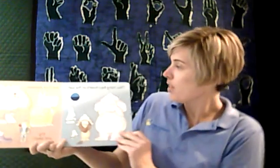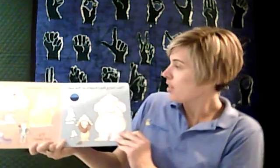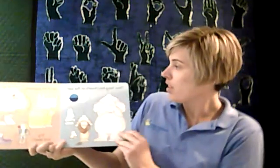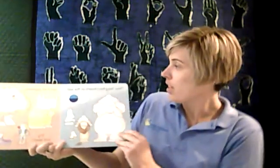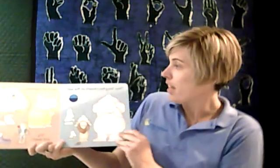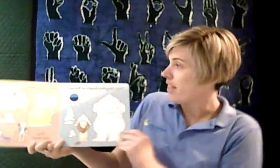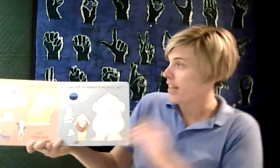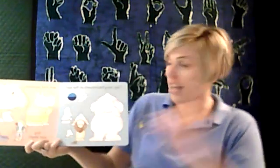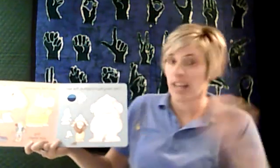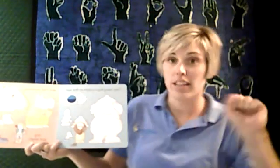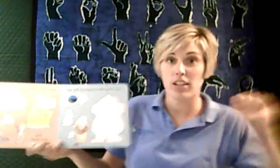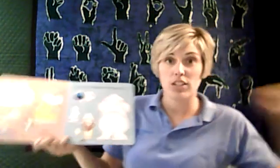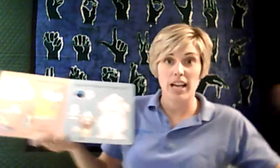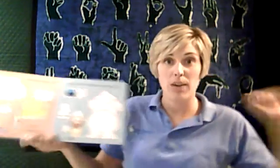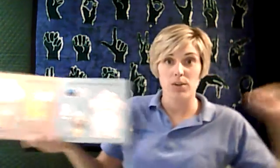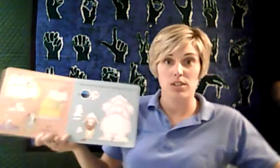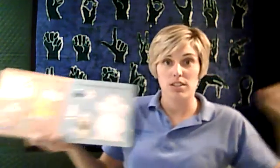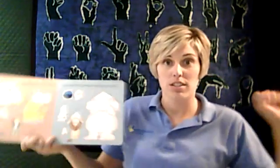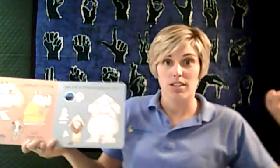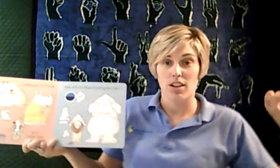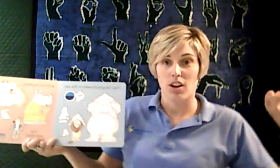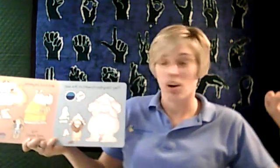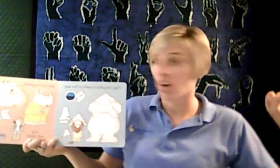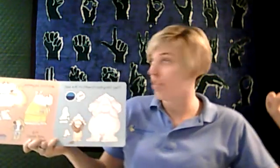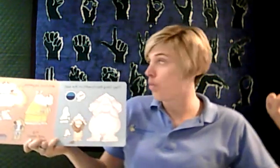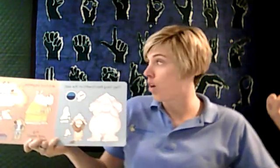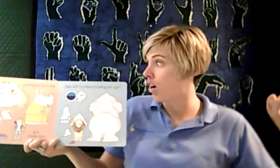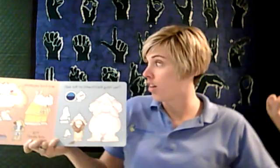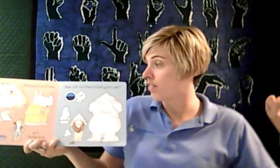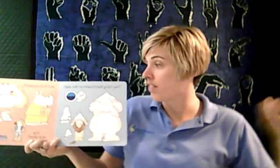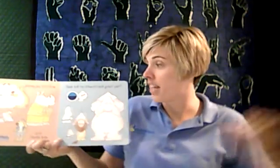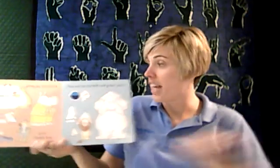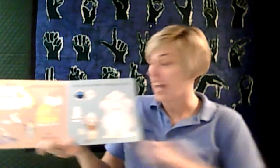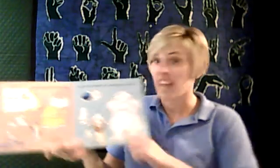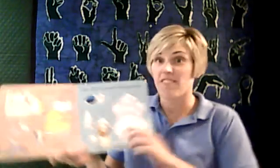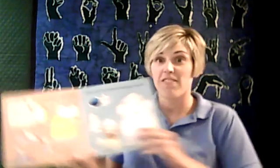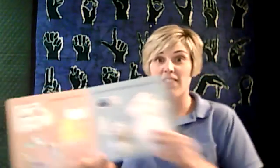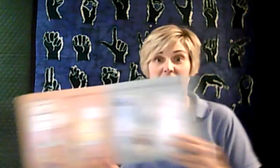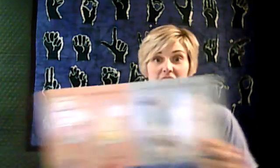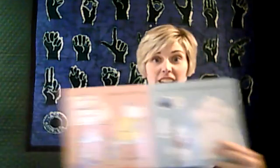They hang their towels on the wall and find